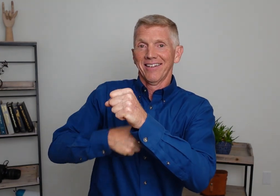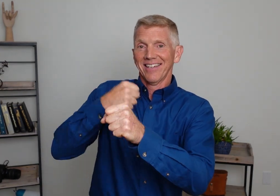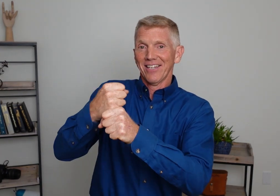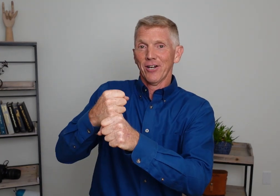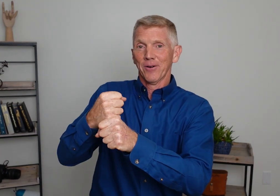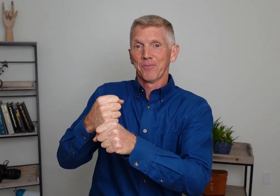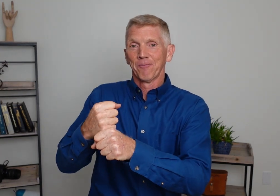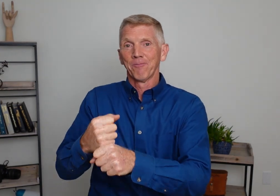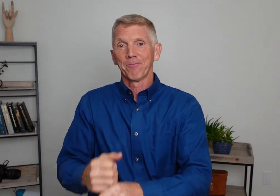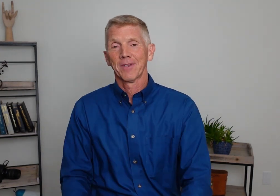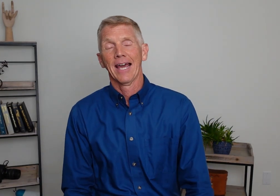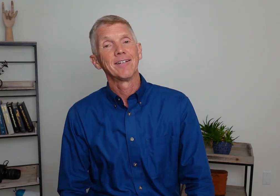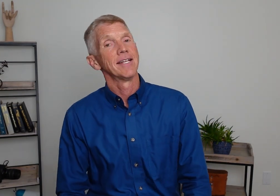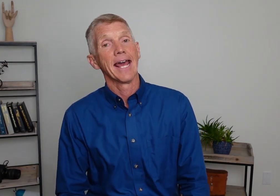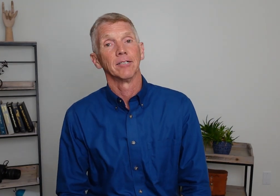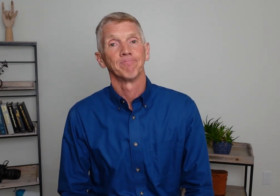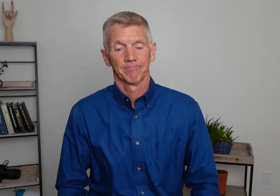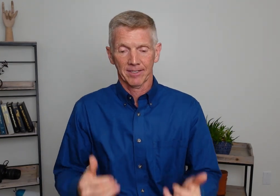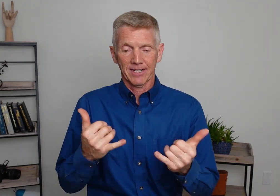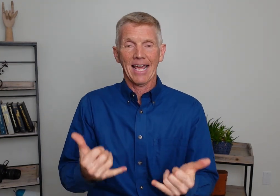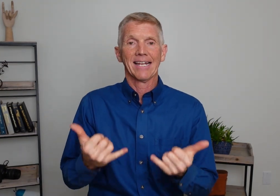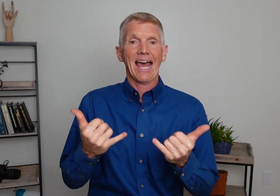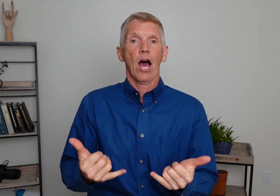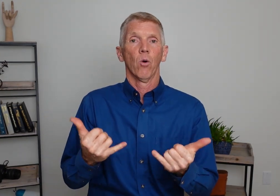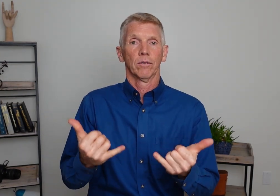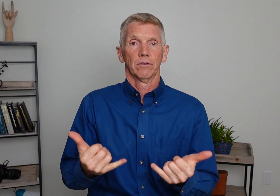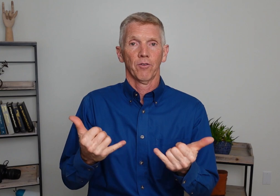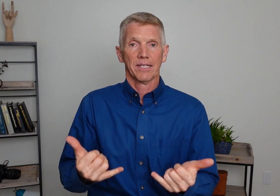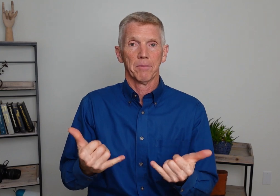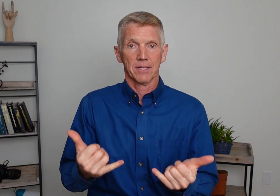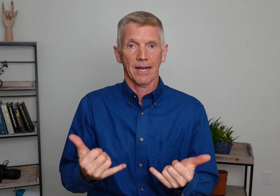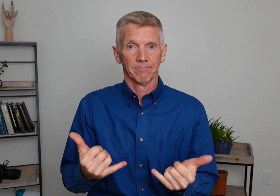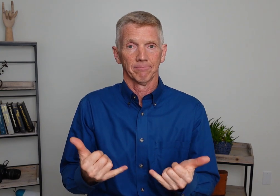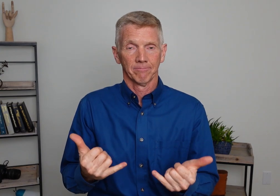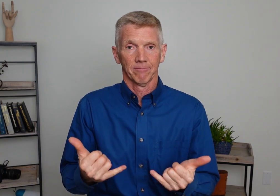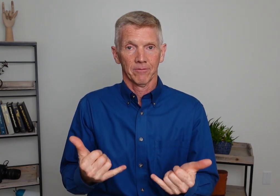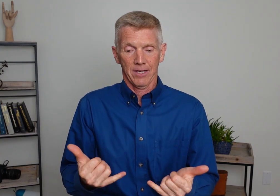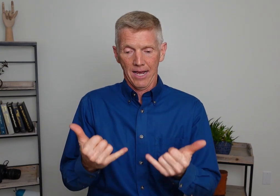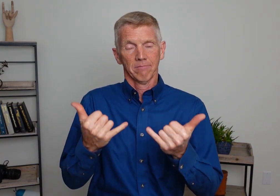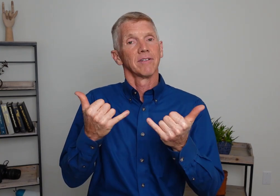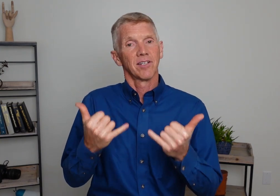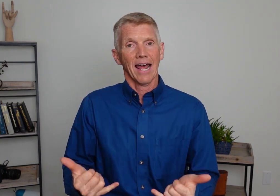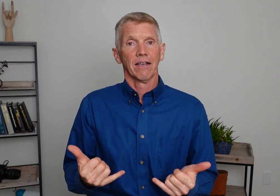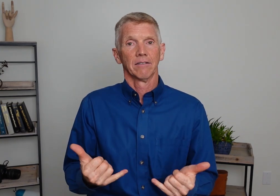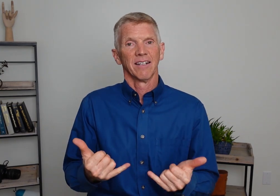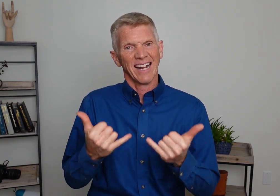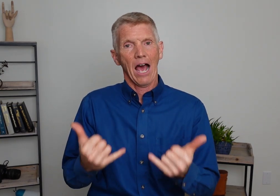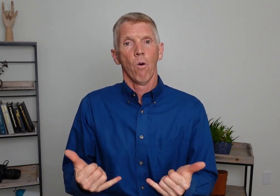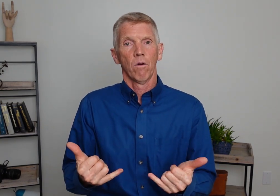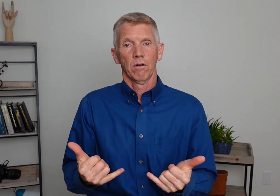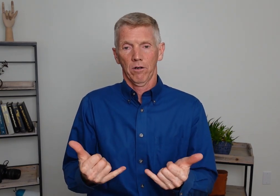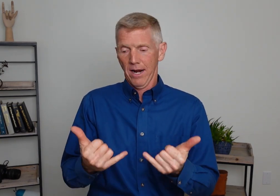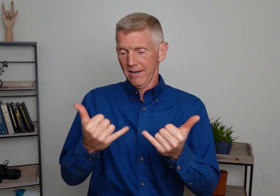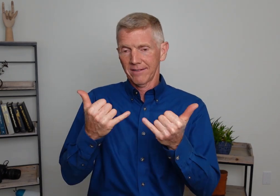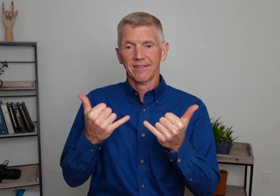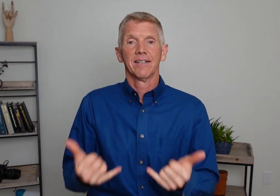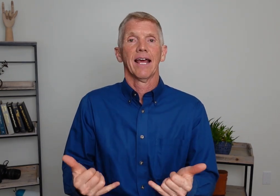Year. Okay. Today. Today and now are the same sign. Okay. Today. Now. Right? Today.